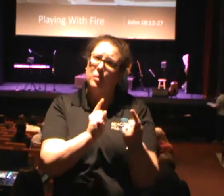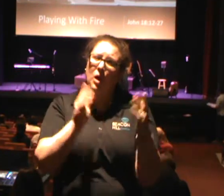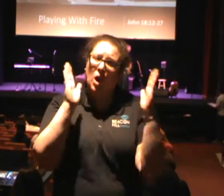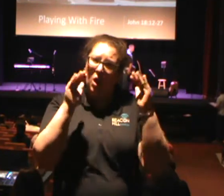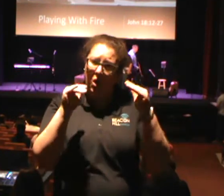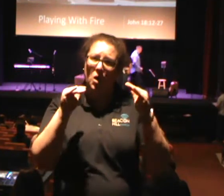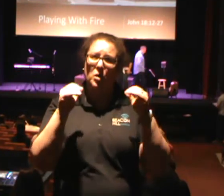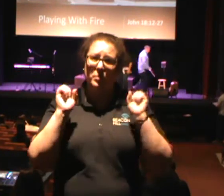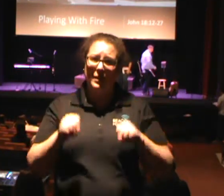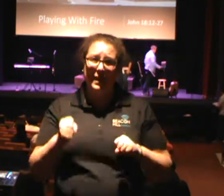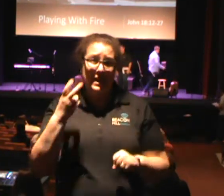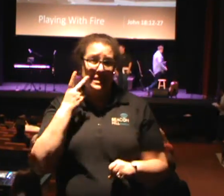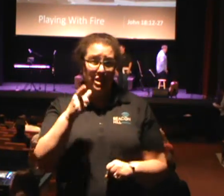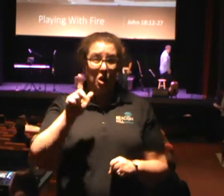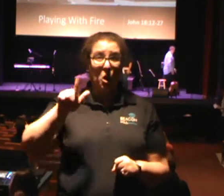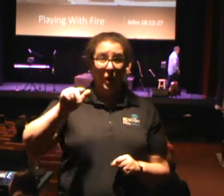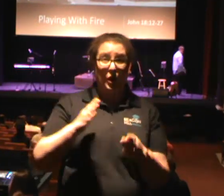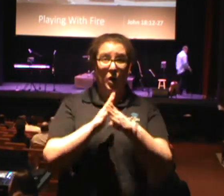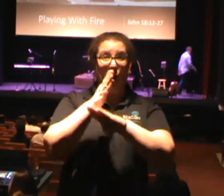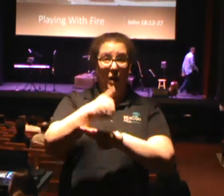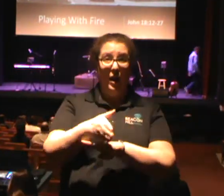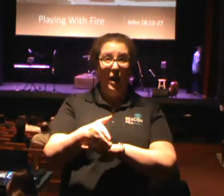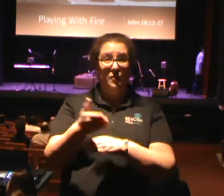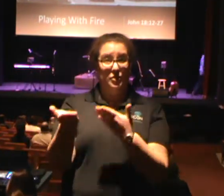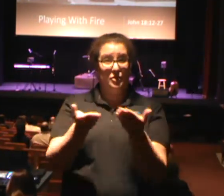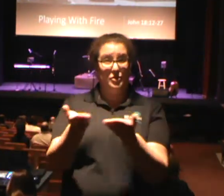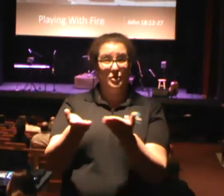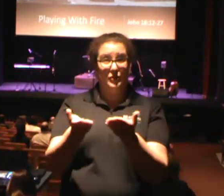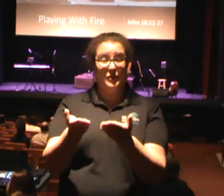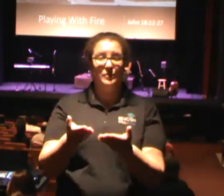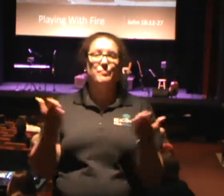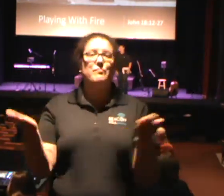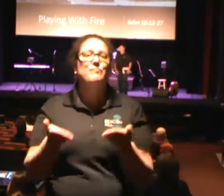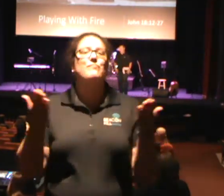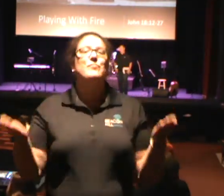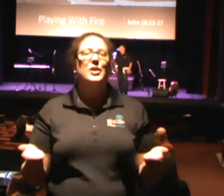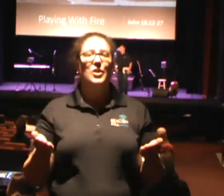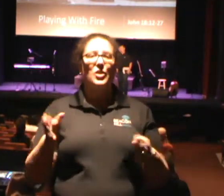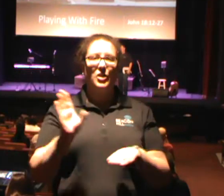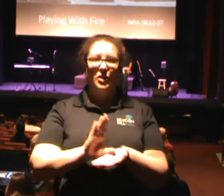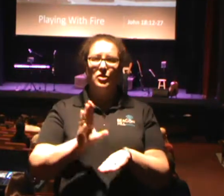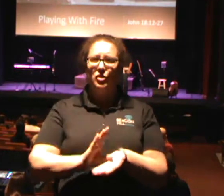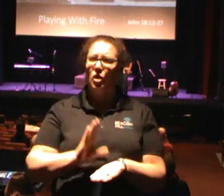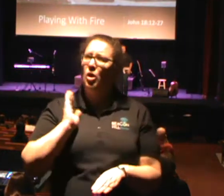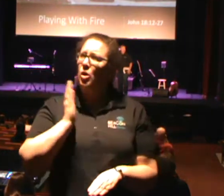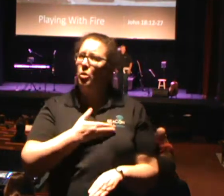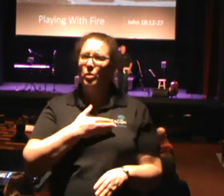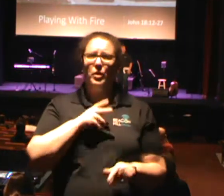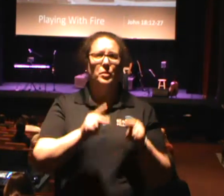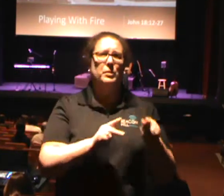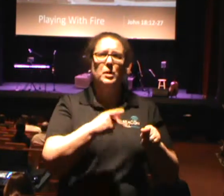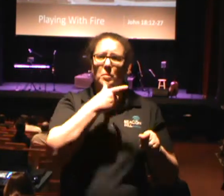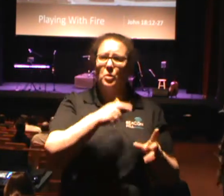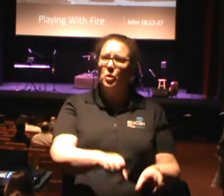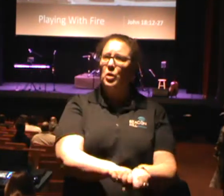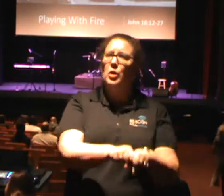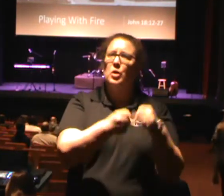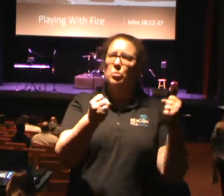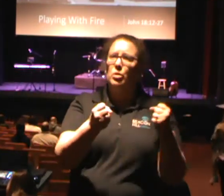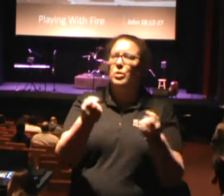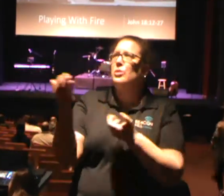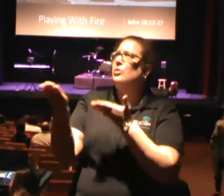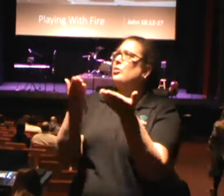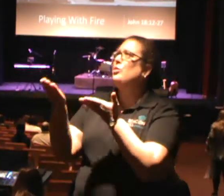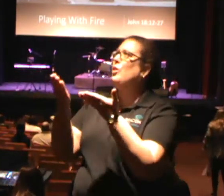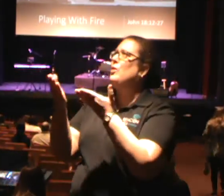I've got a chance to meet you out in the hallway. be hanging out after a service here at Beacon Hill Church. Man, we're just a broken people serving an unbreakable Savior.